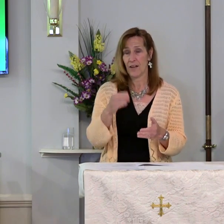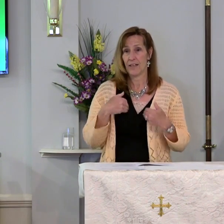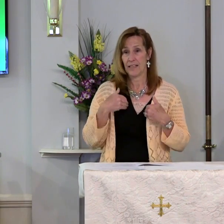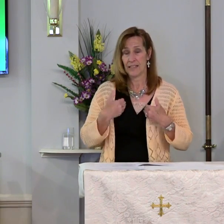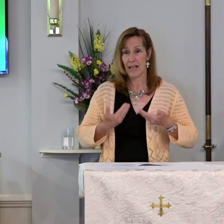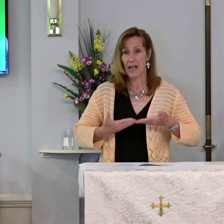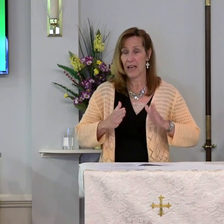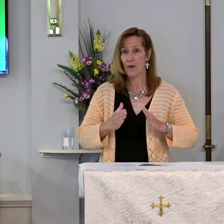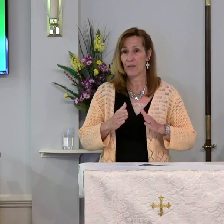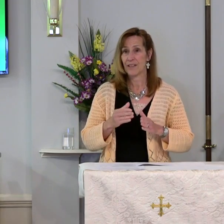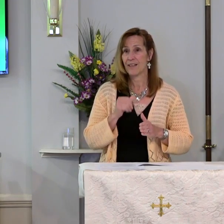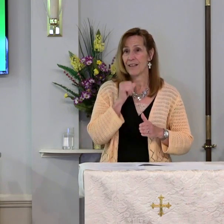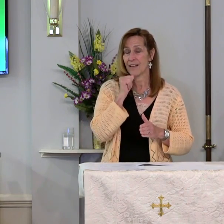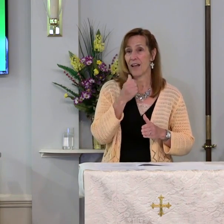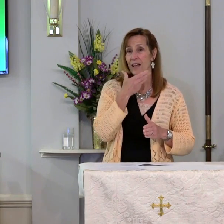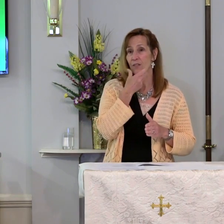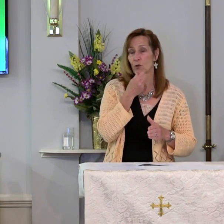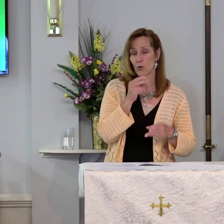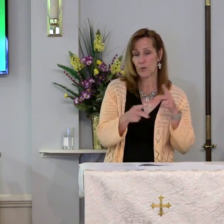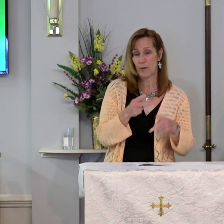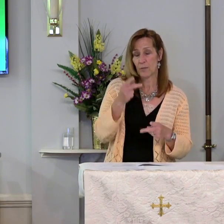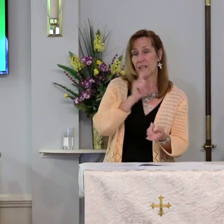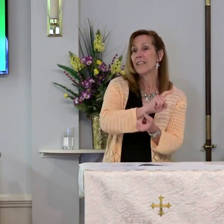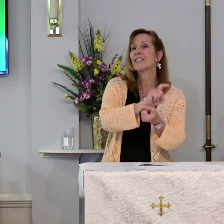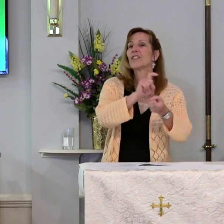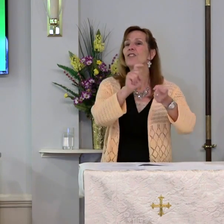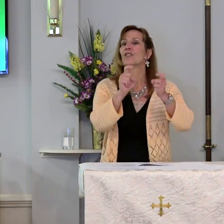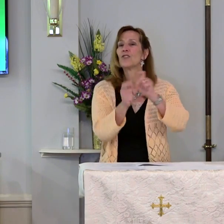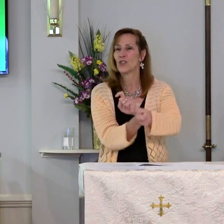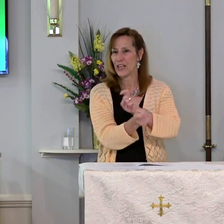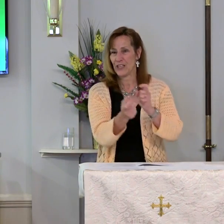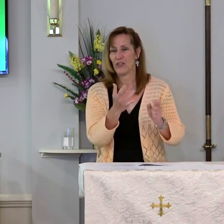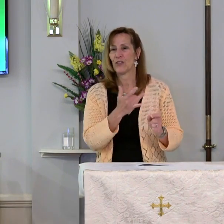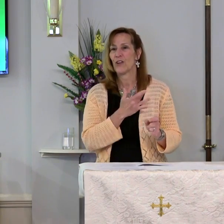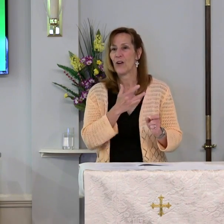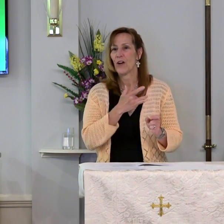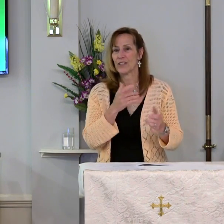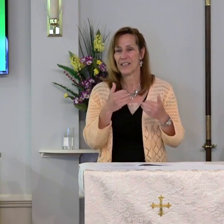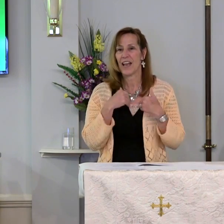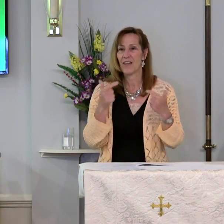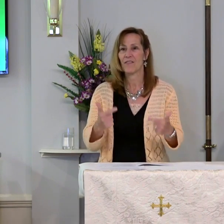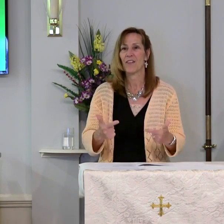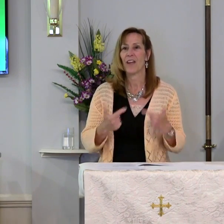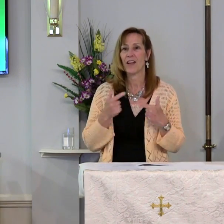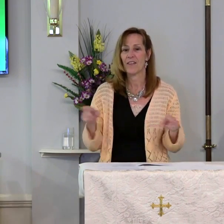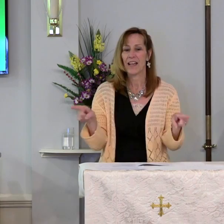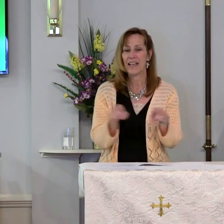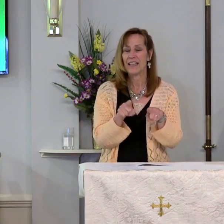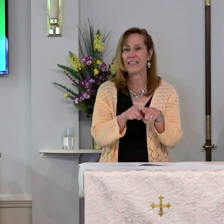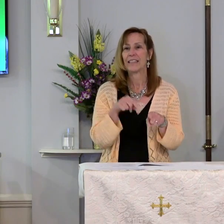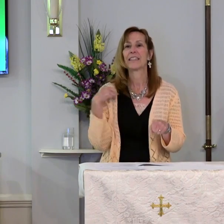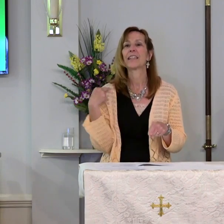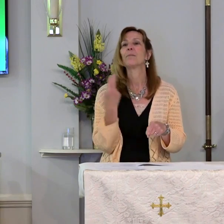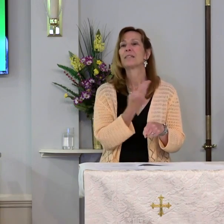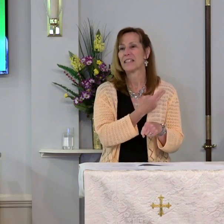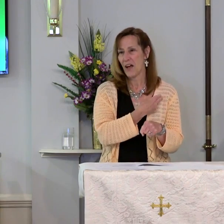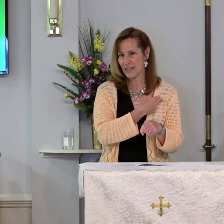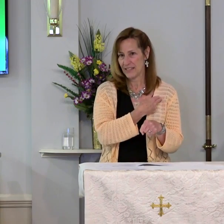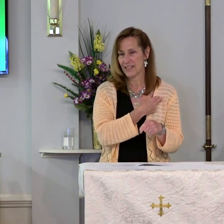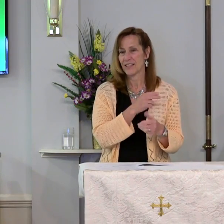allowing the non-Jewish people to change their hearts and have life the same as us.